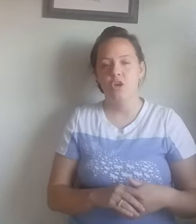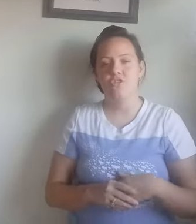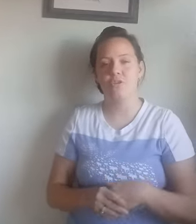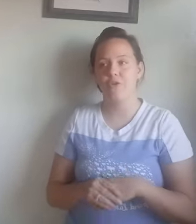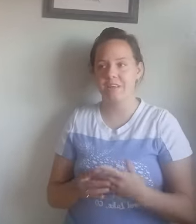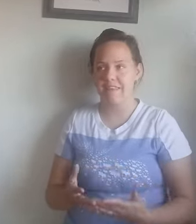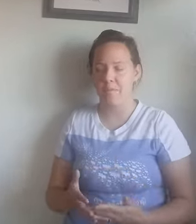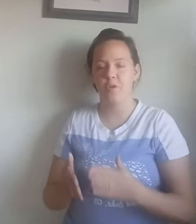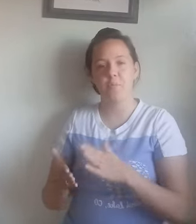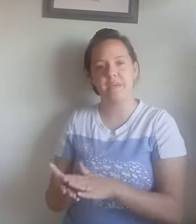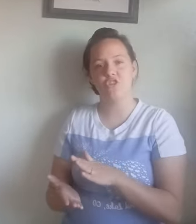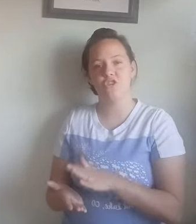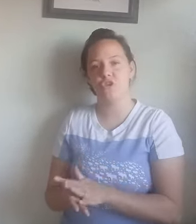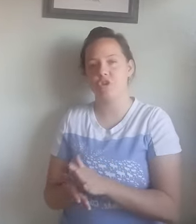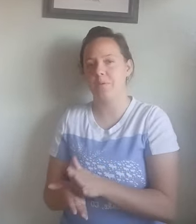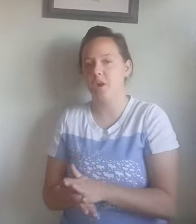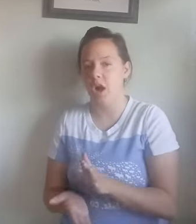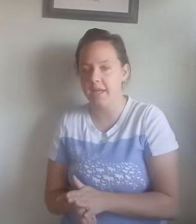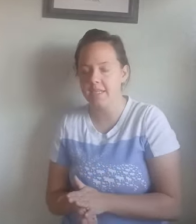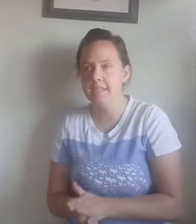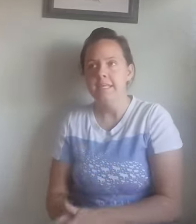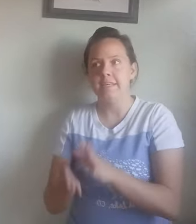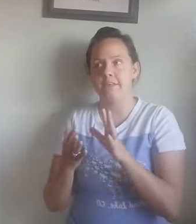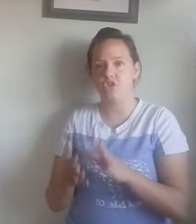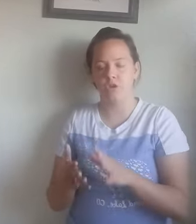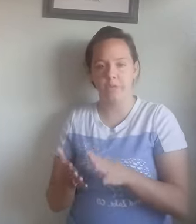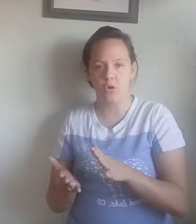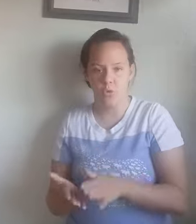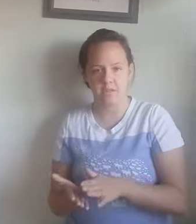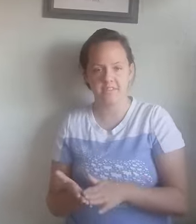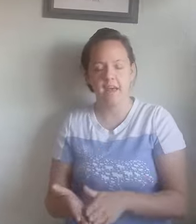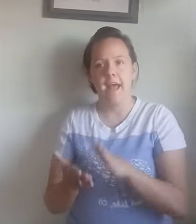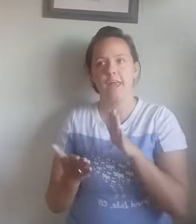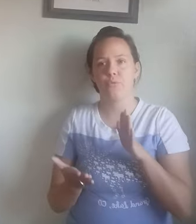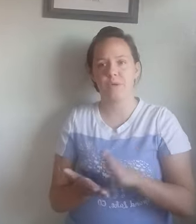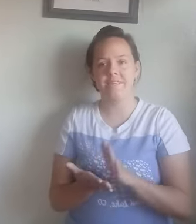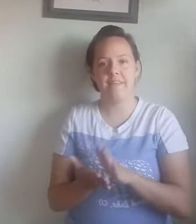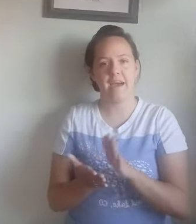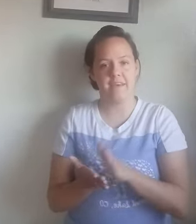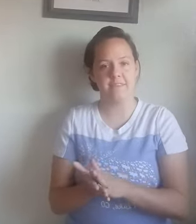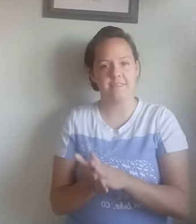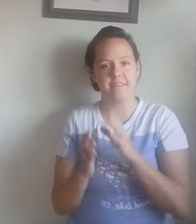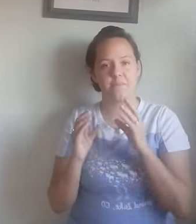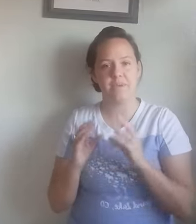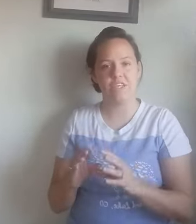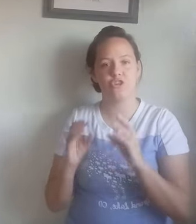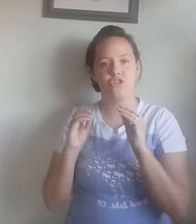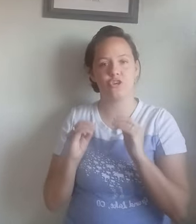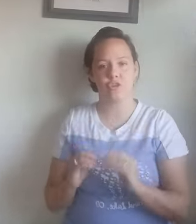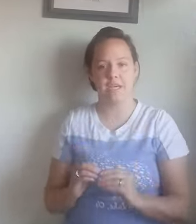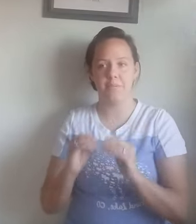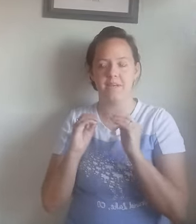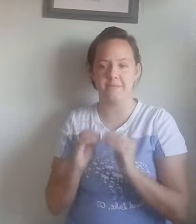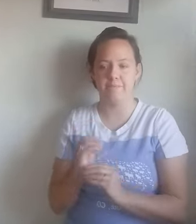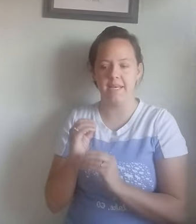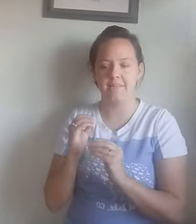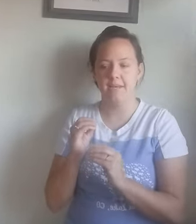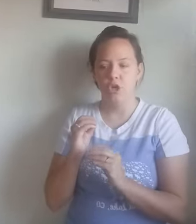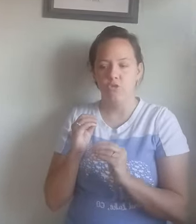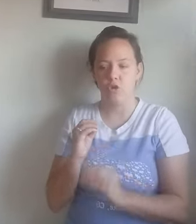So for example, the peaches and cream cotton is extremely coarse. And the reason that is, is because peaches and cream is meant for